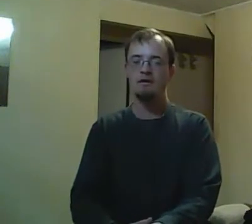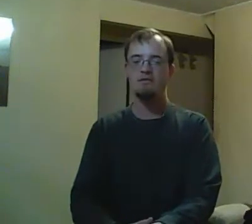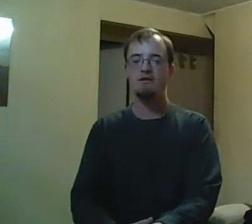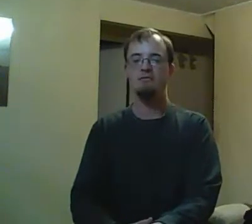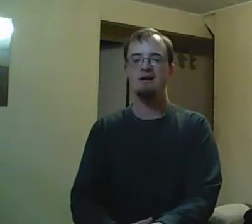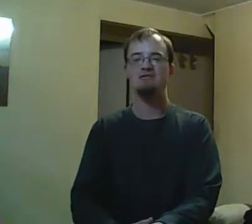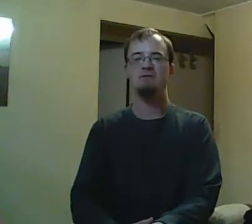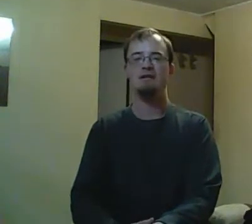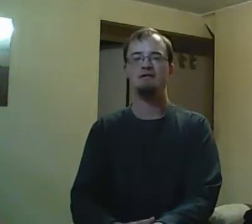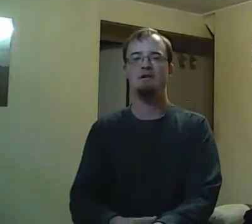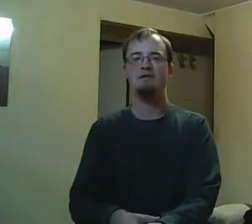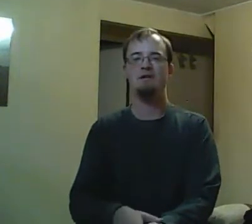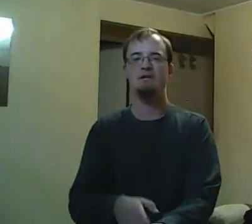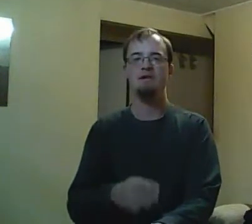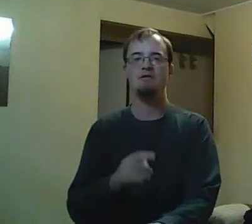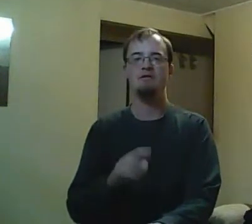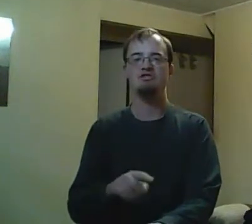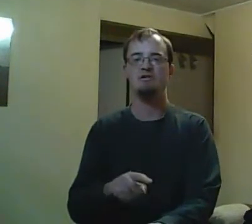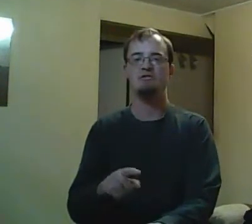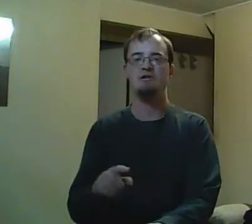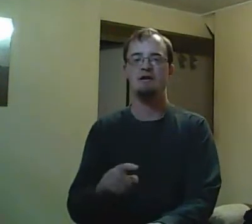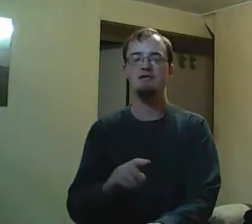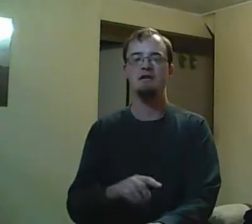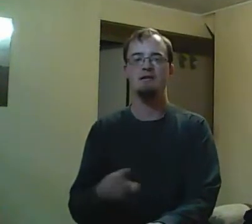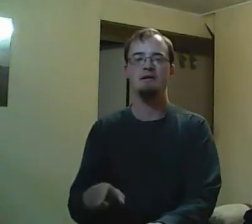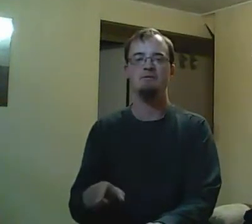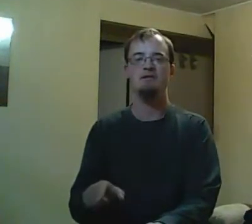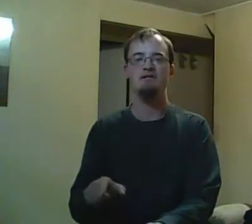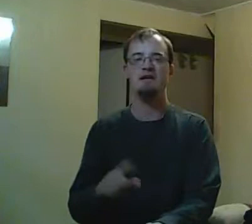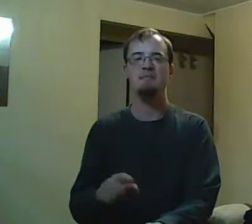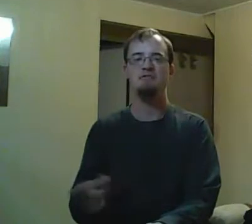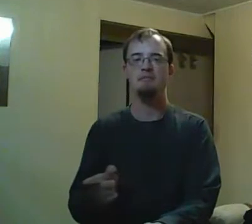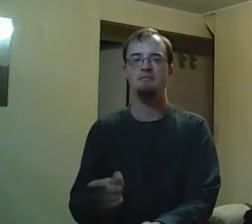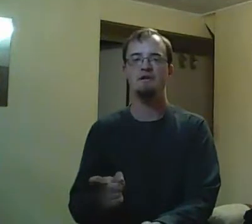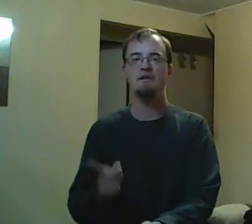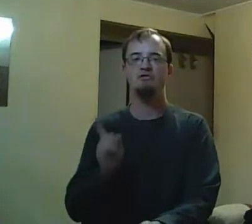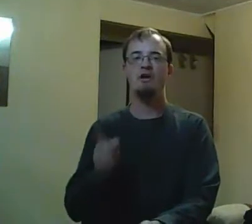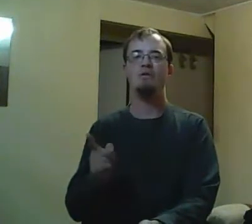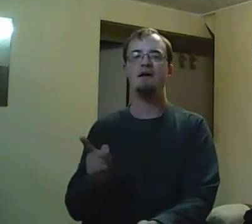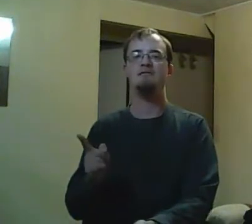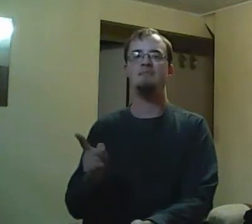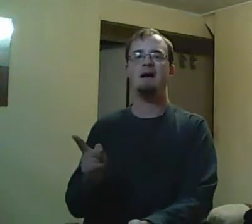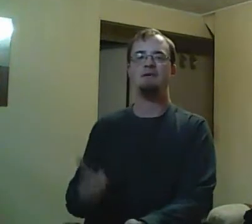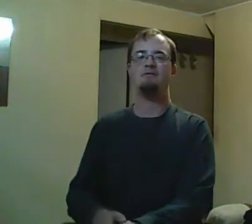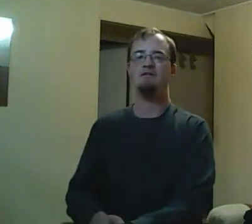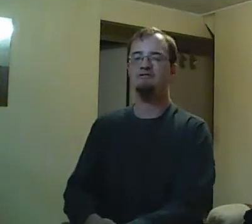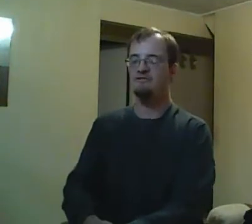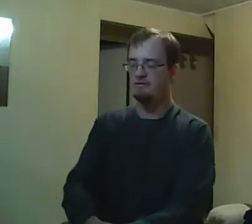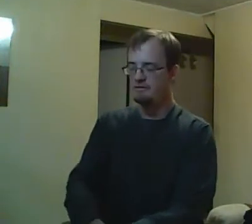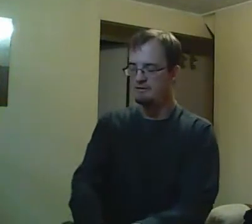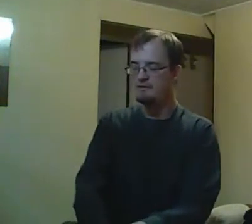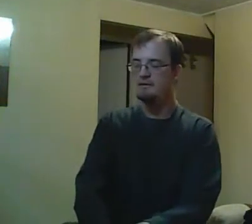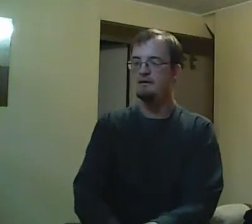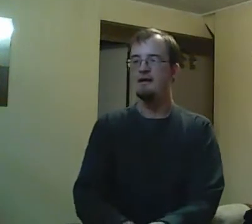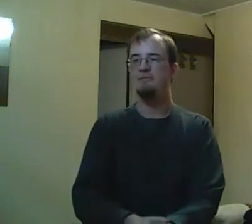that Emma had spent the better part of season four getting on school's nerves, especially